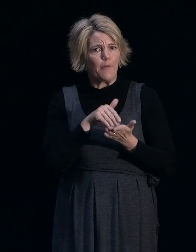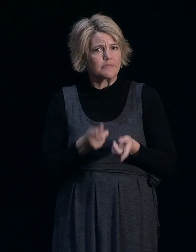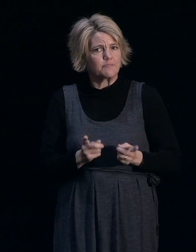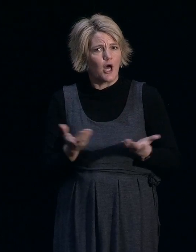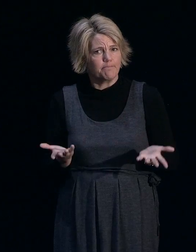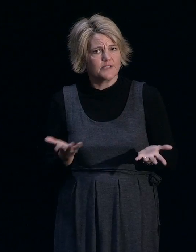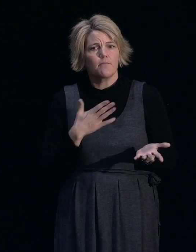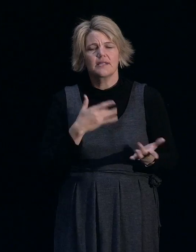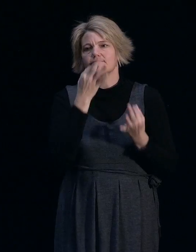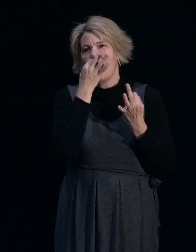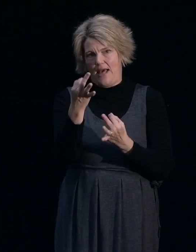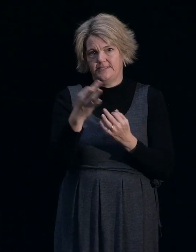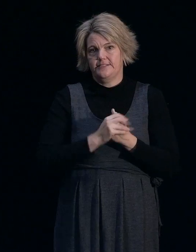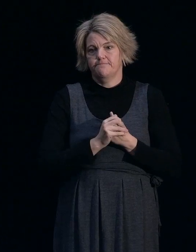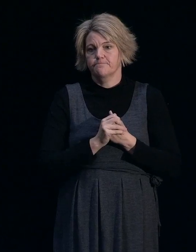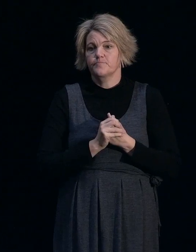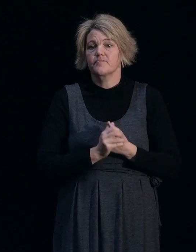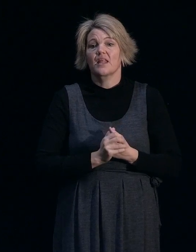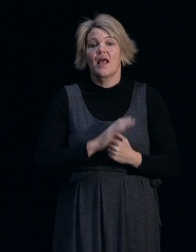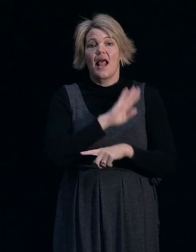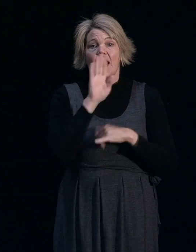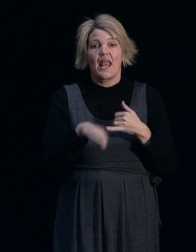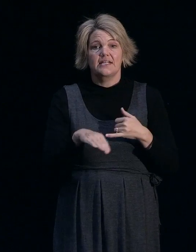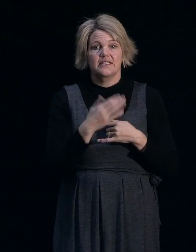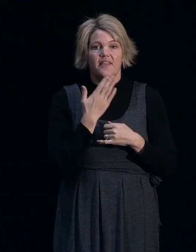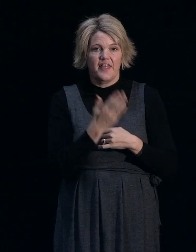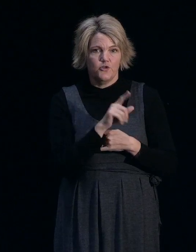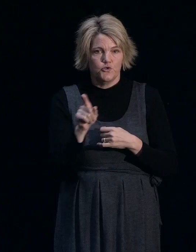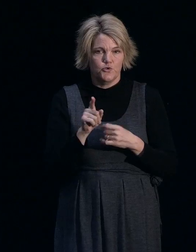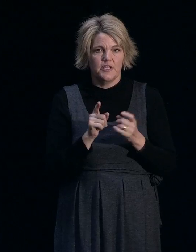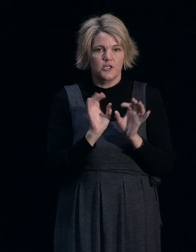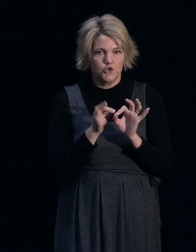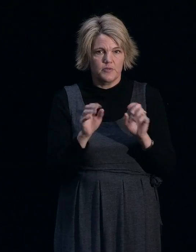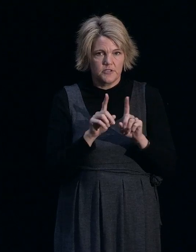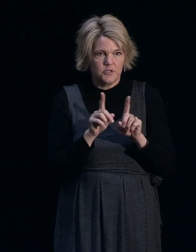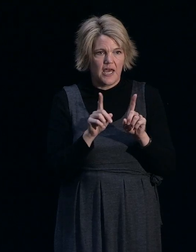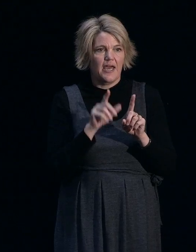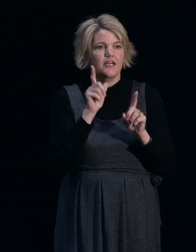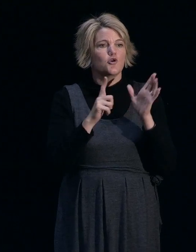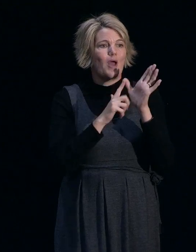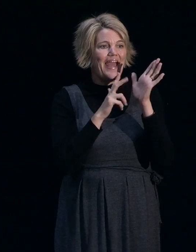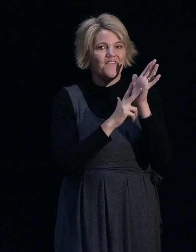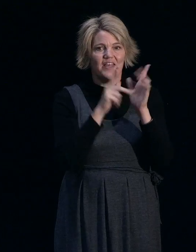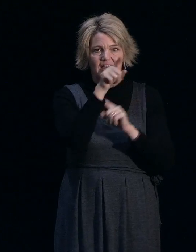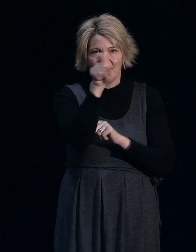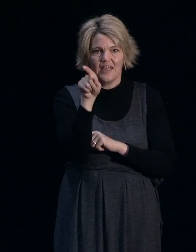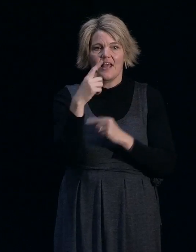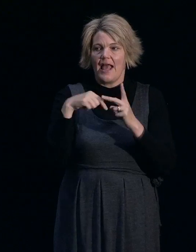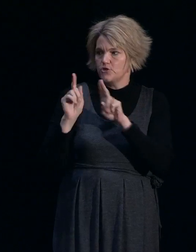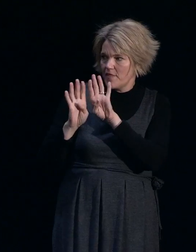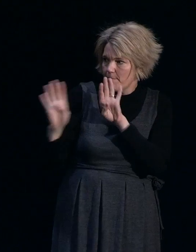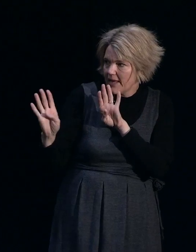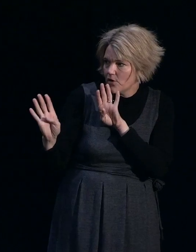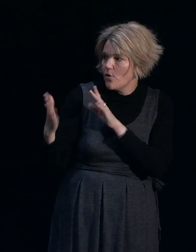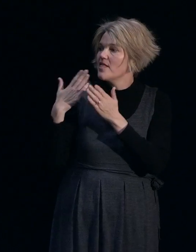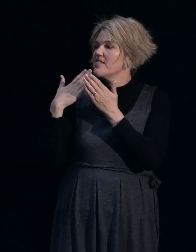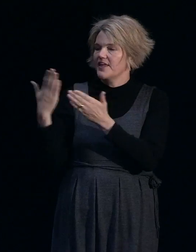ask for it. And lastly, thank you very much to our wonderful sign people, to AV and all of the helpers here, and to the panel. Thank